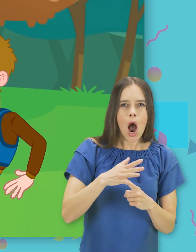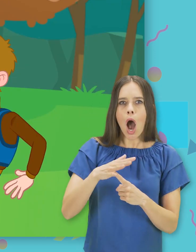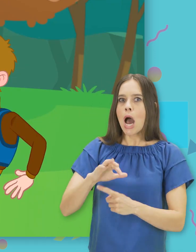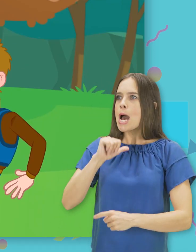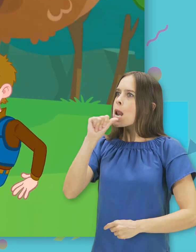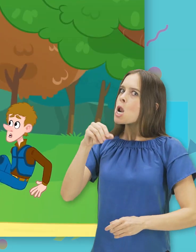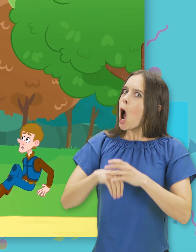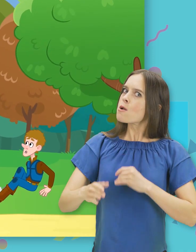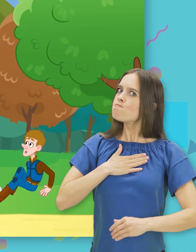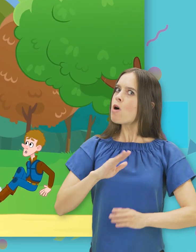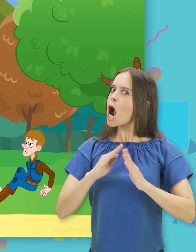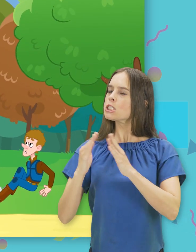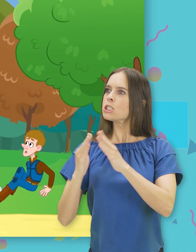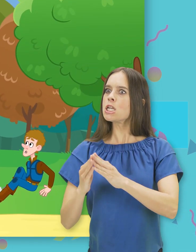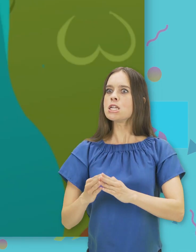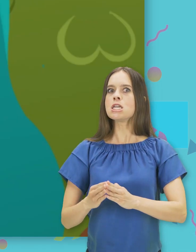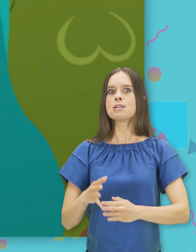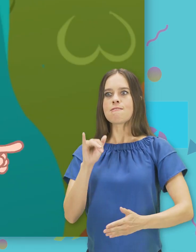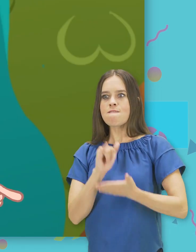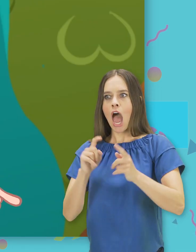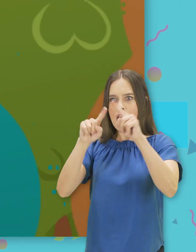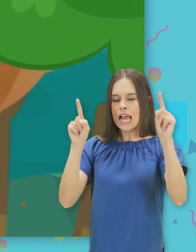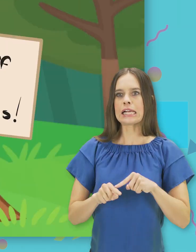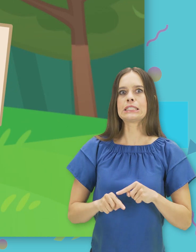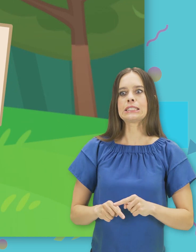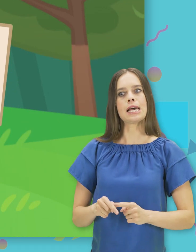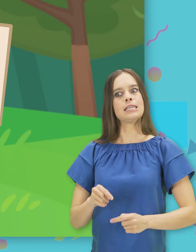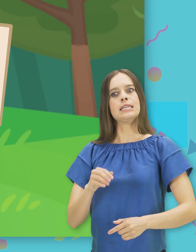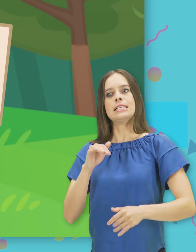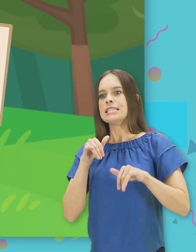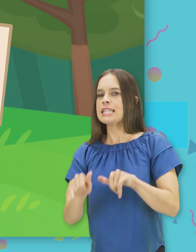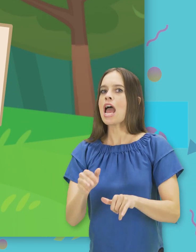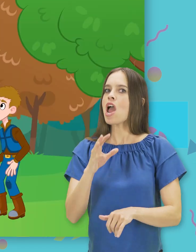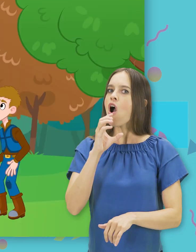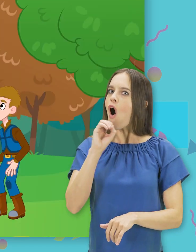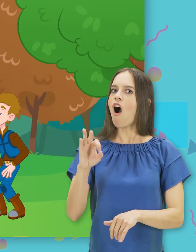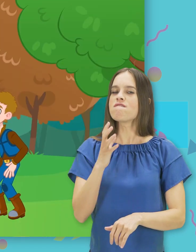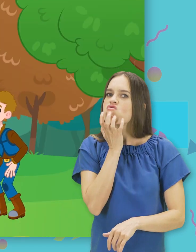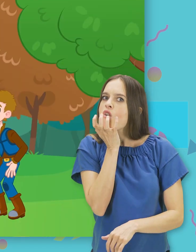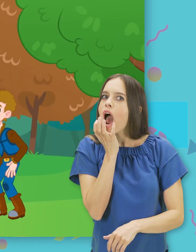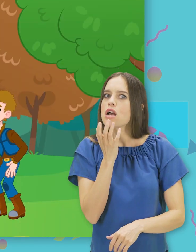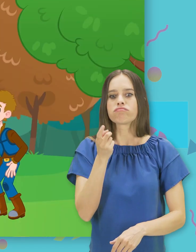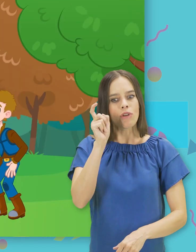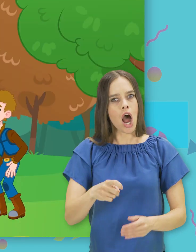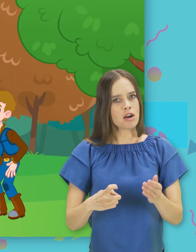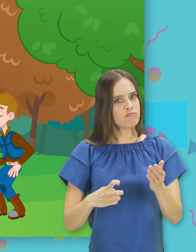Not in my city. That sign says, keep off the grass. I'll have to write you a ticket.